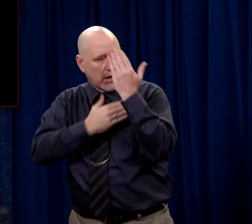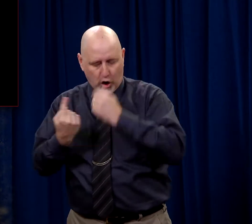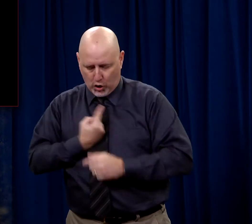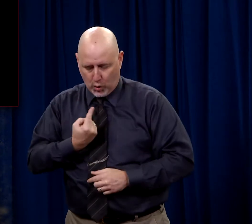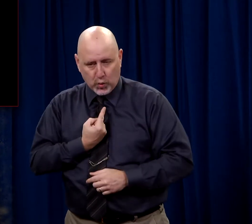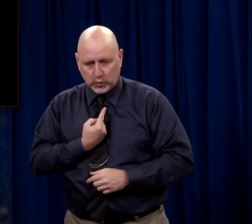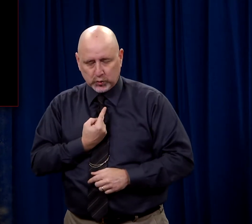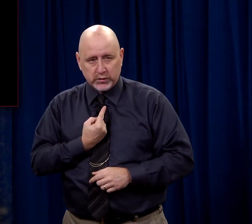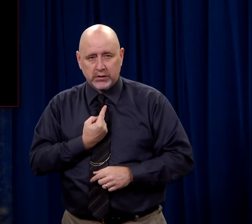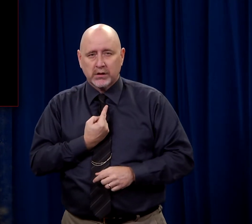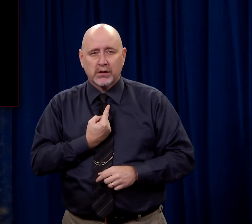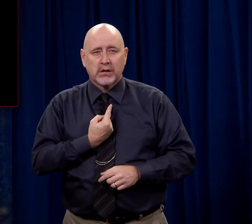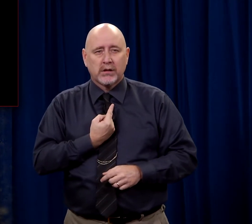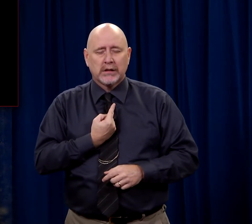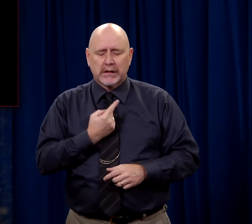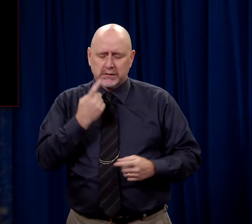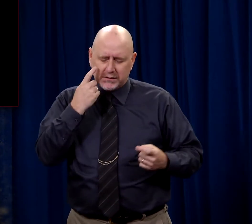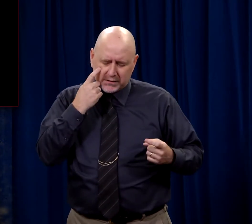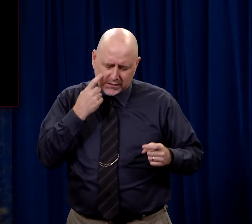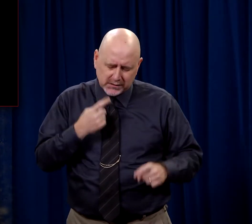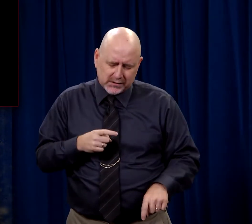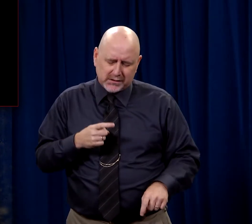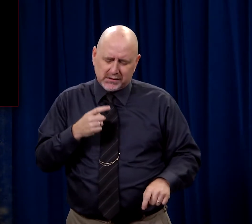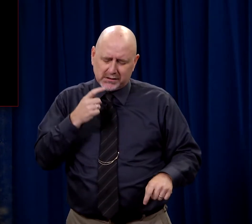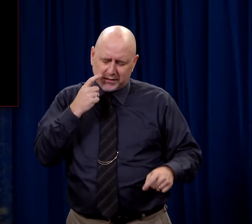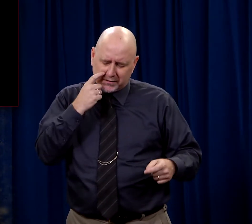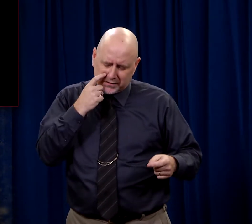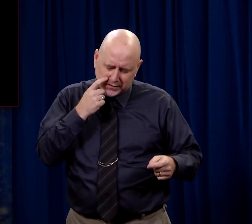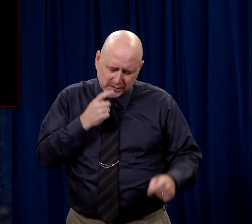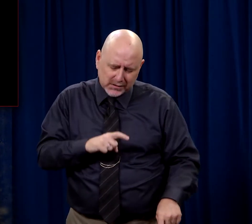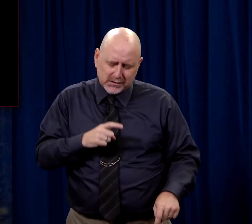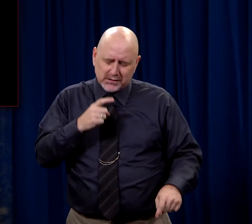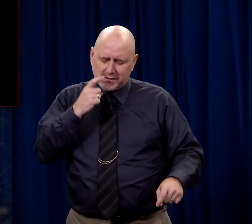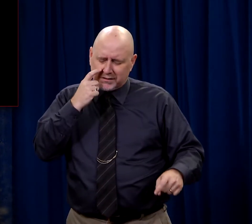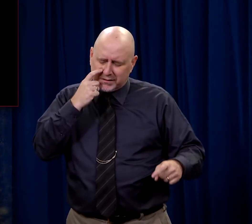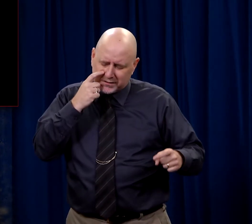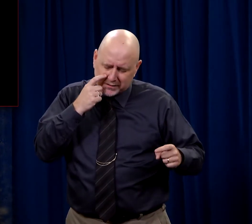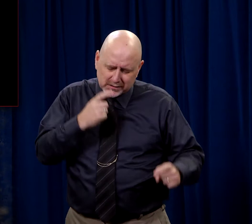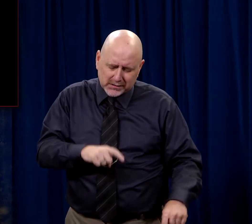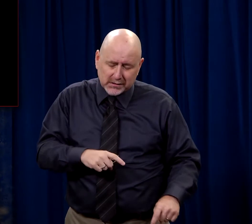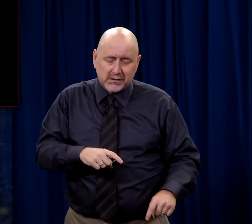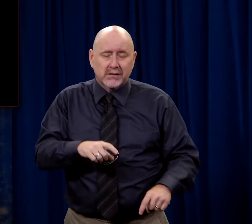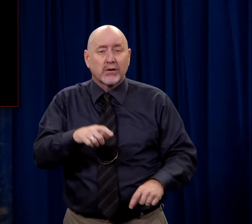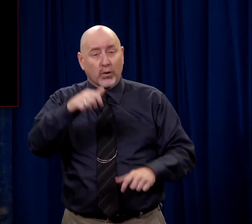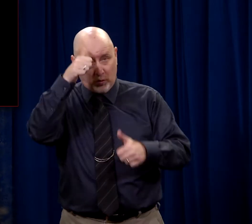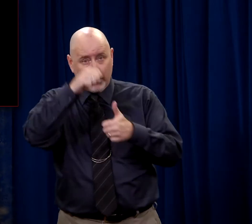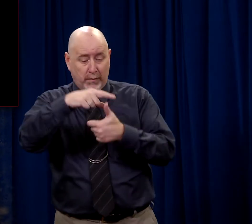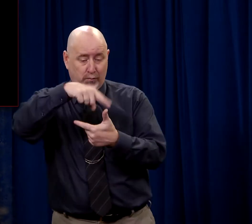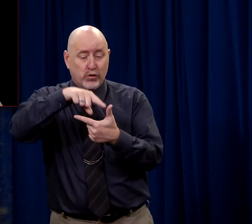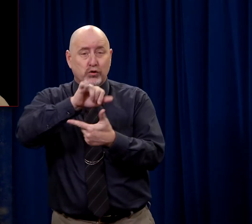quiet place and he just cried like a baby. Now do you remember Judas?